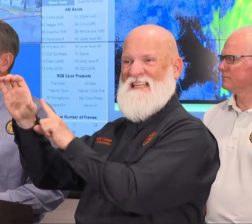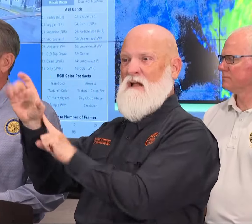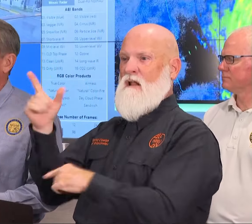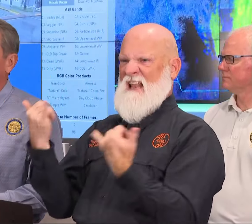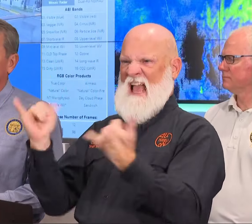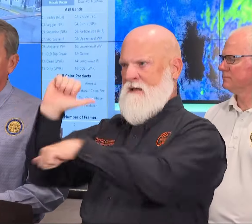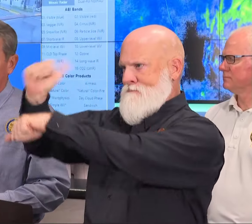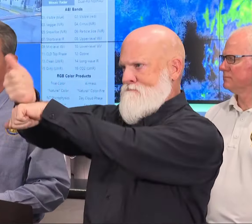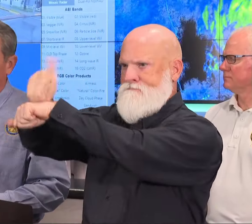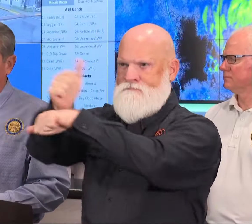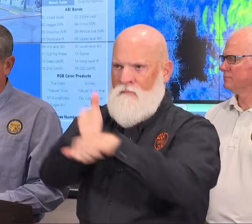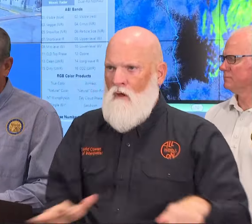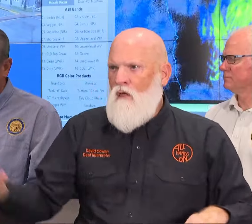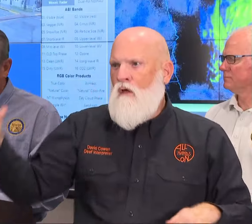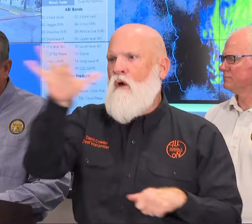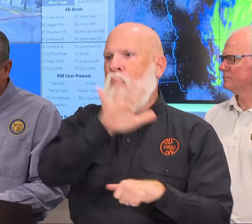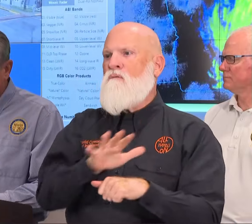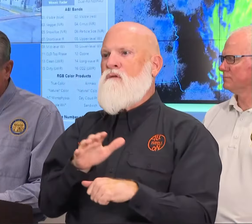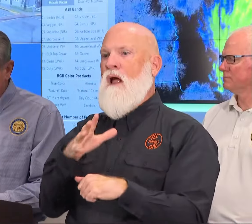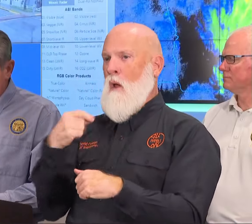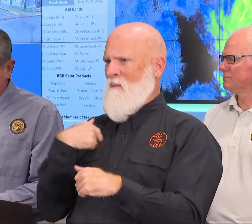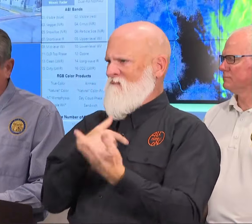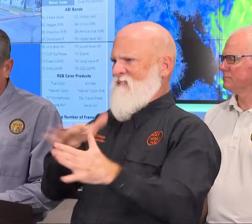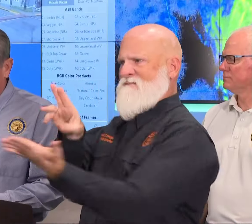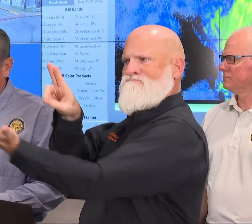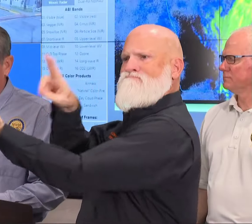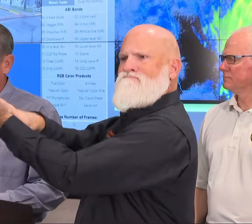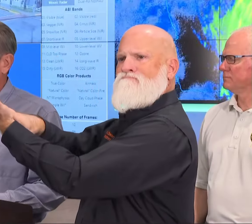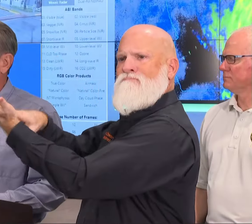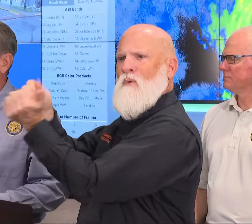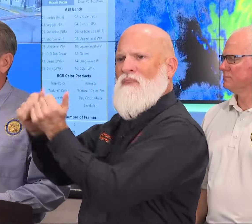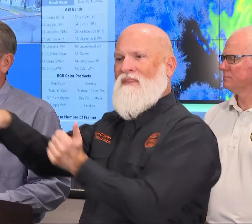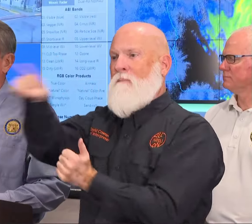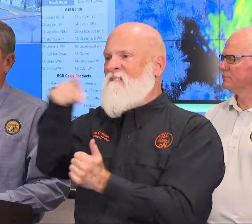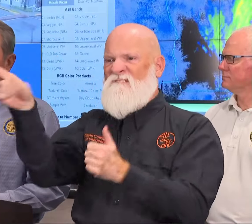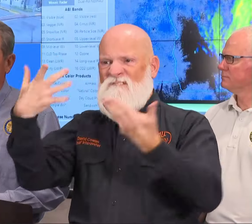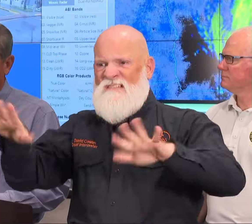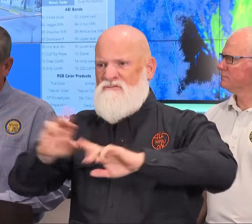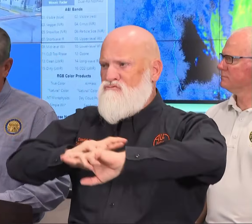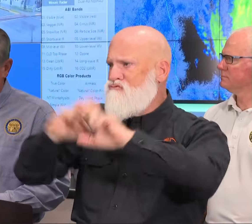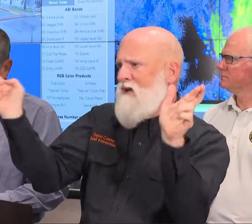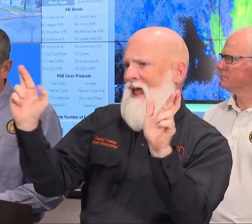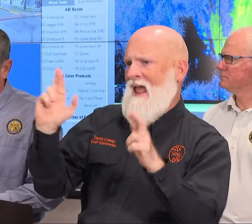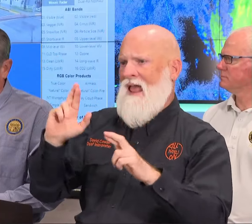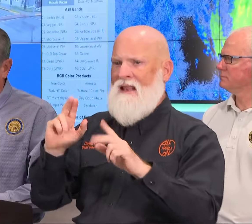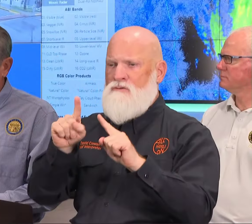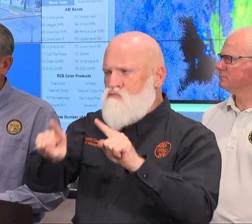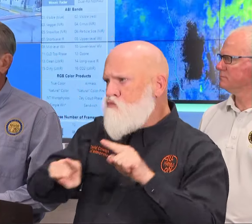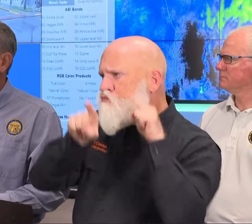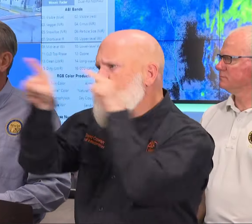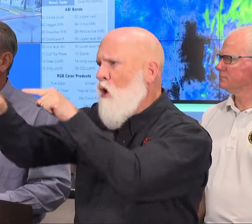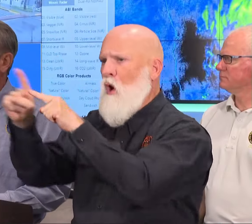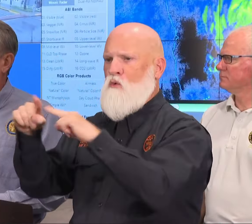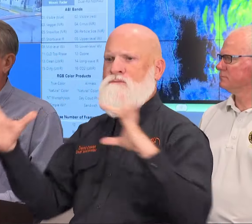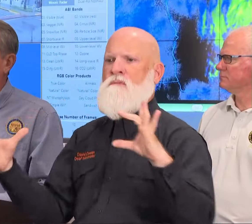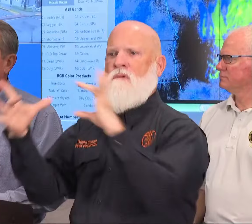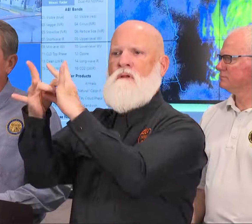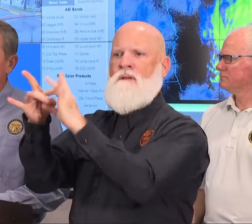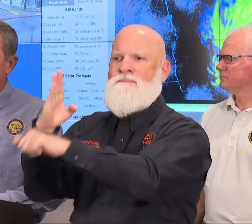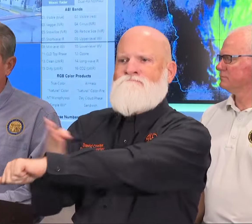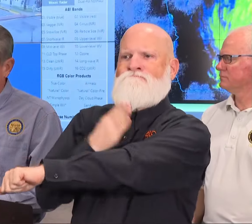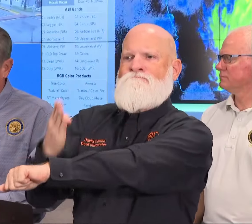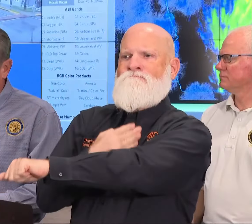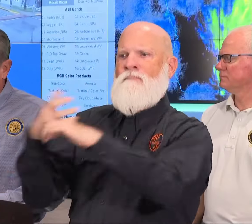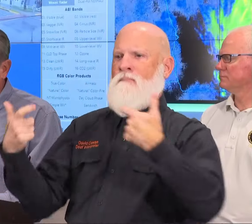other contractors who are responding as we speak to prepare for and repair power outages. Right now we have